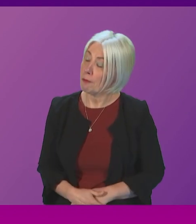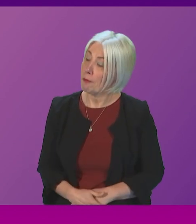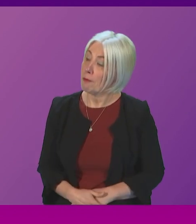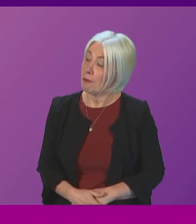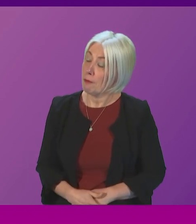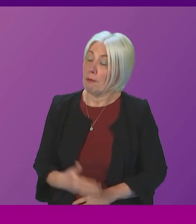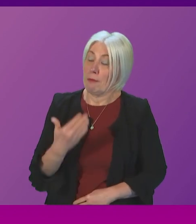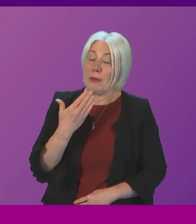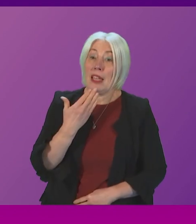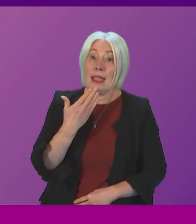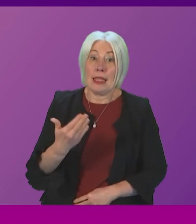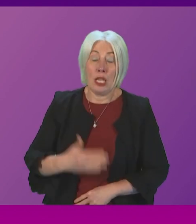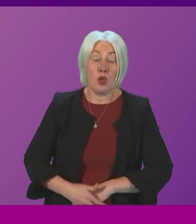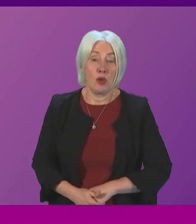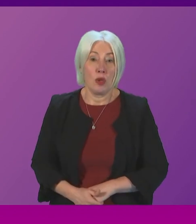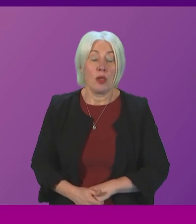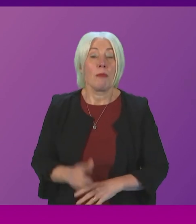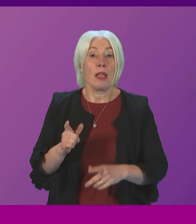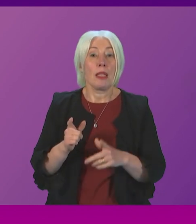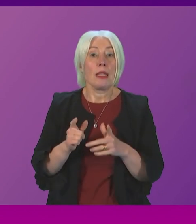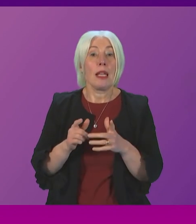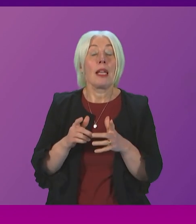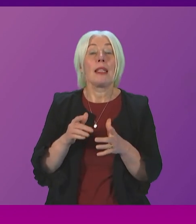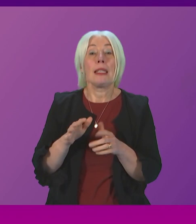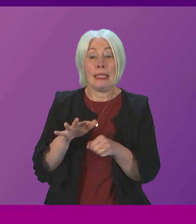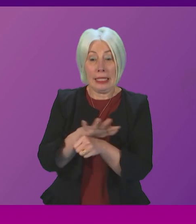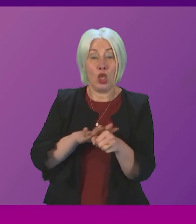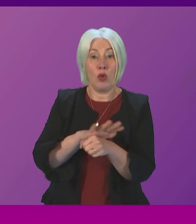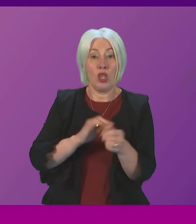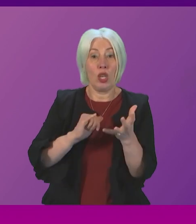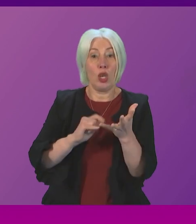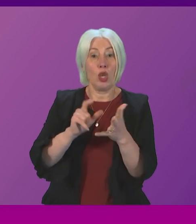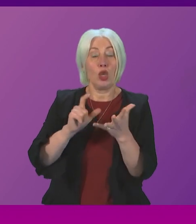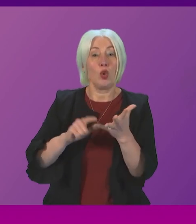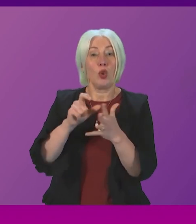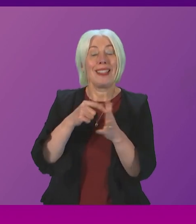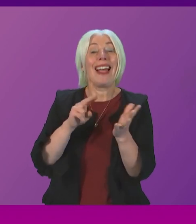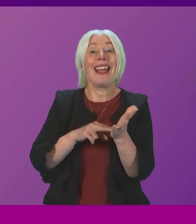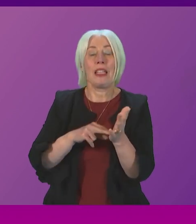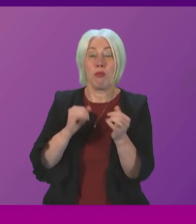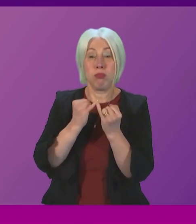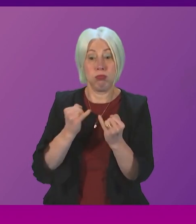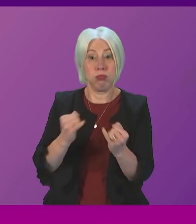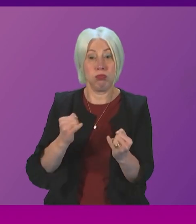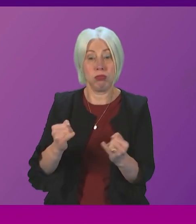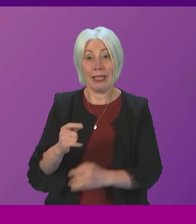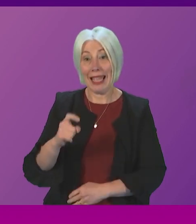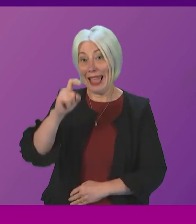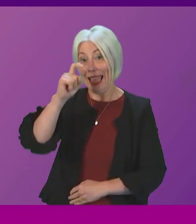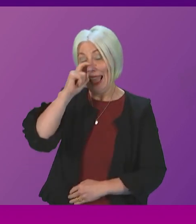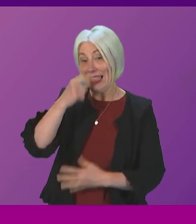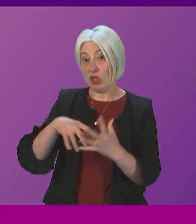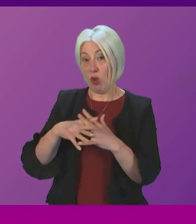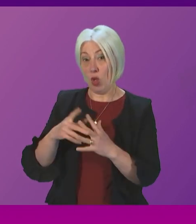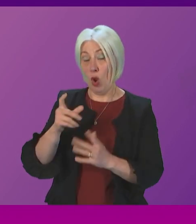Thank you, presiding officer the situation in Sudan is worsening by the day the sister-in-law of one of my constituents